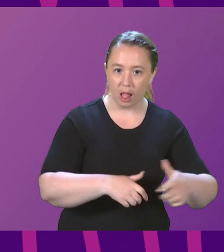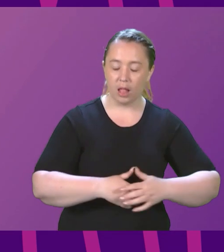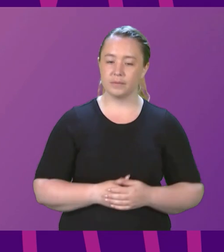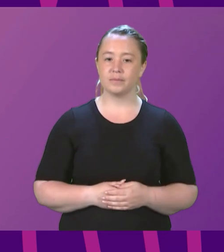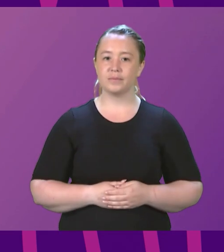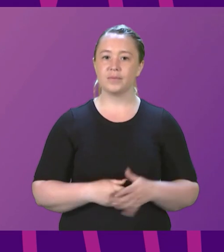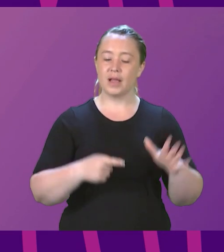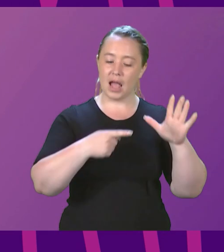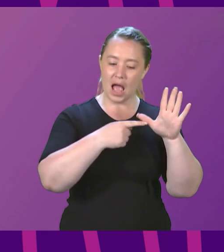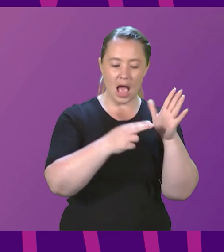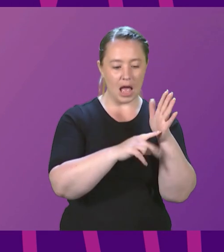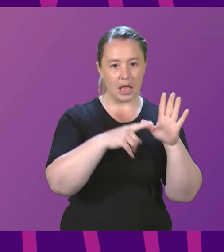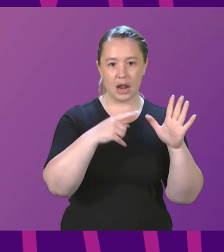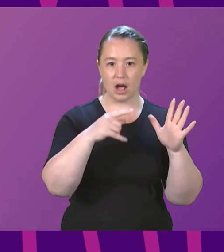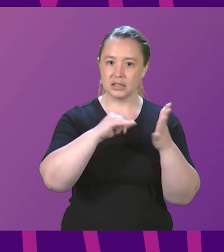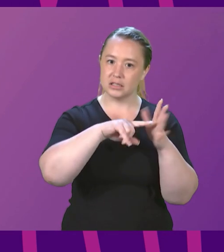Nicole Amasarwar.